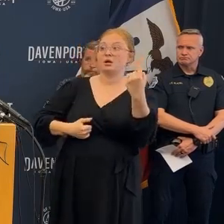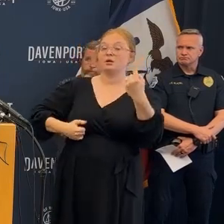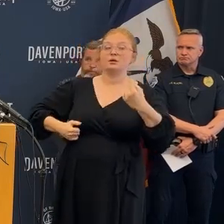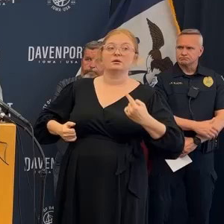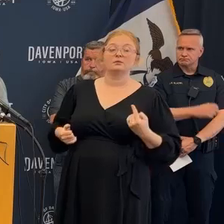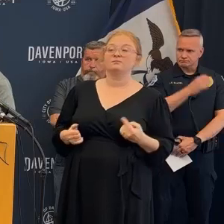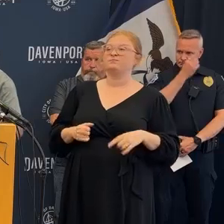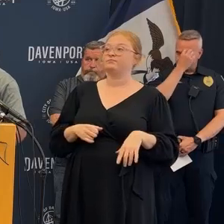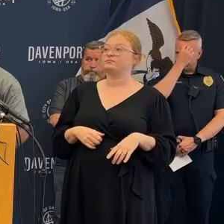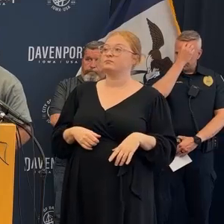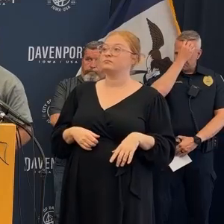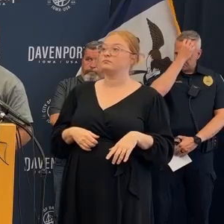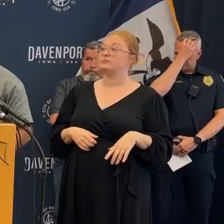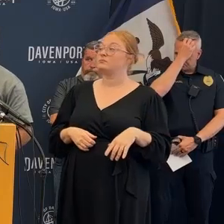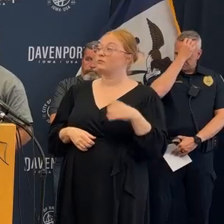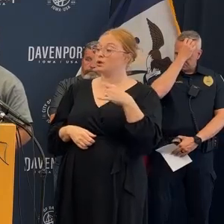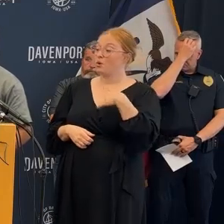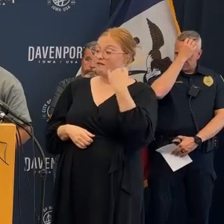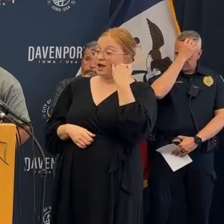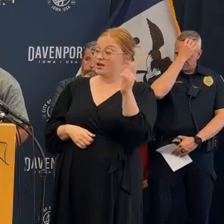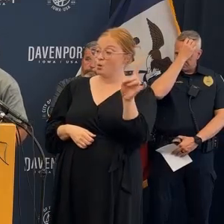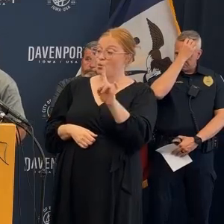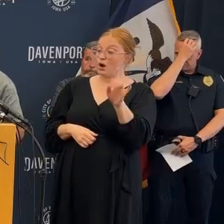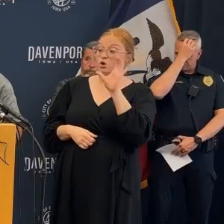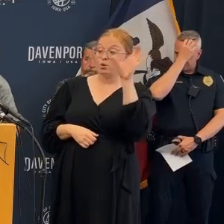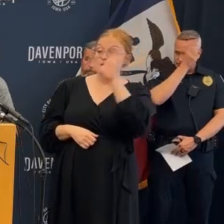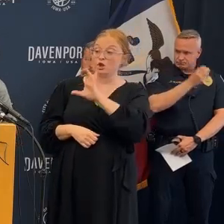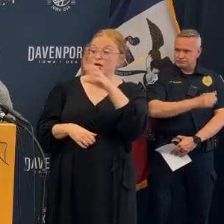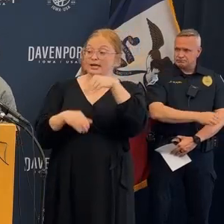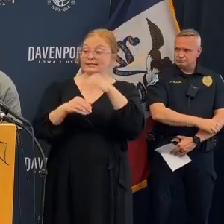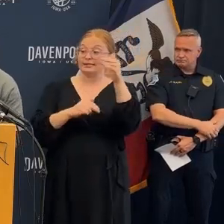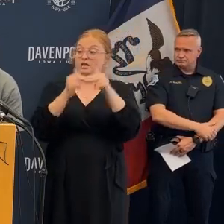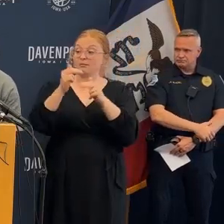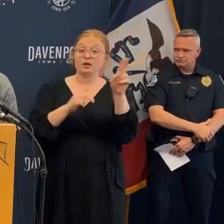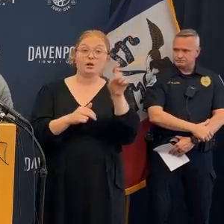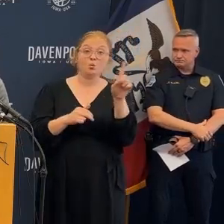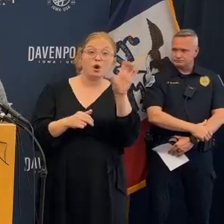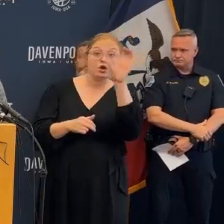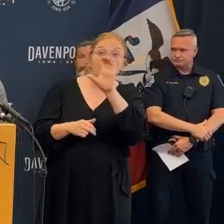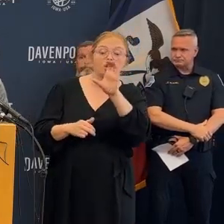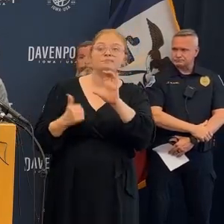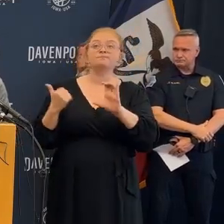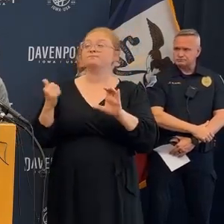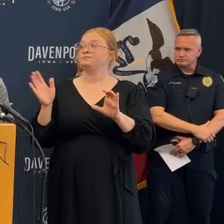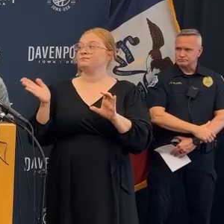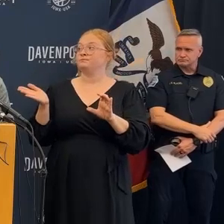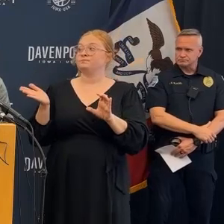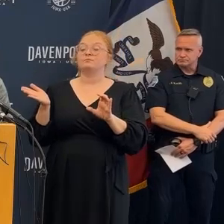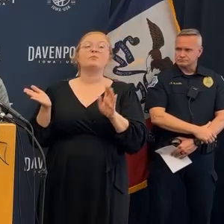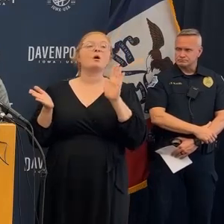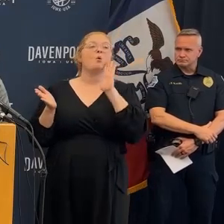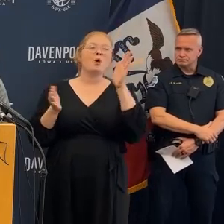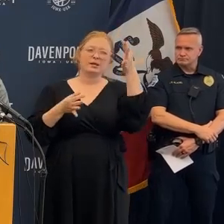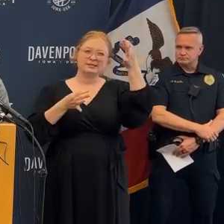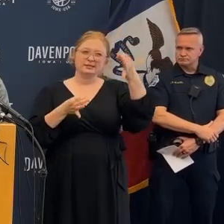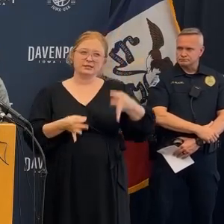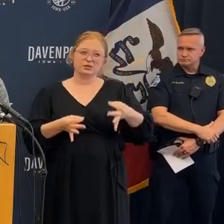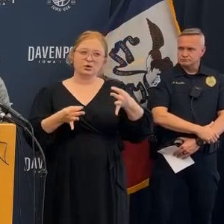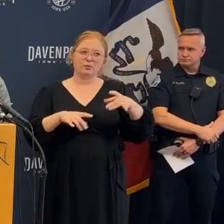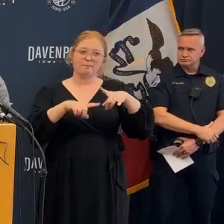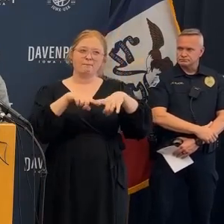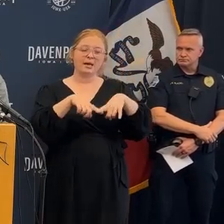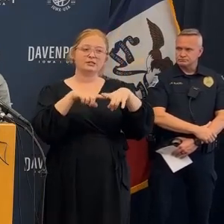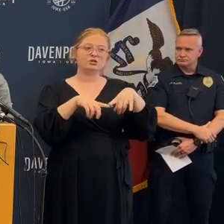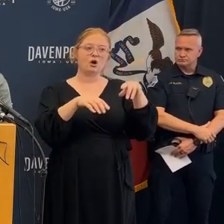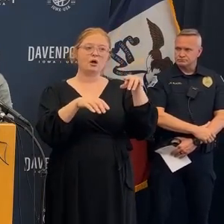we had a new indication that there was somebody in the building hence the reason why we are talking with technical rescue teams